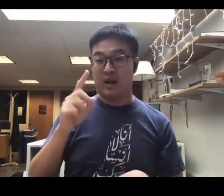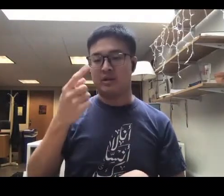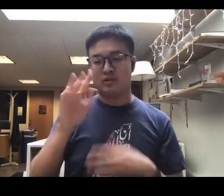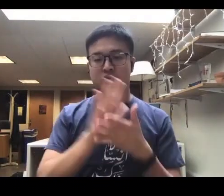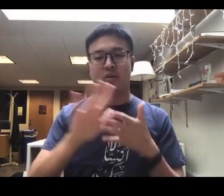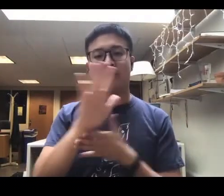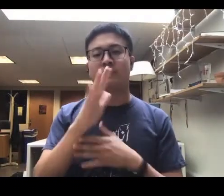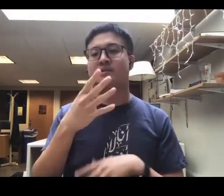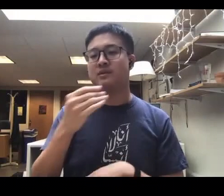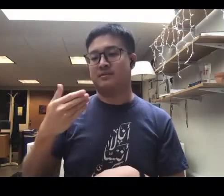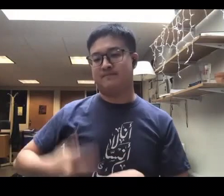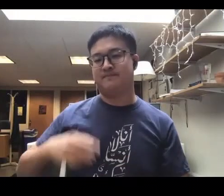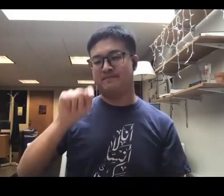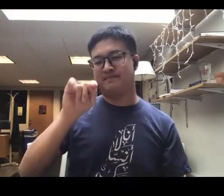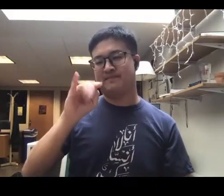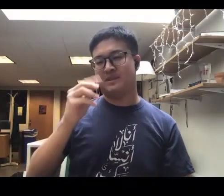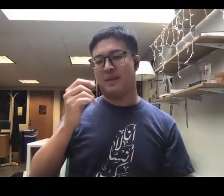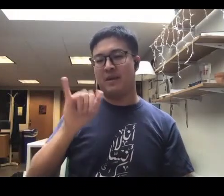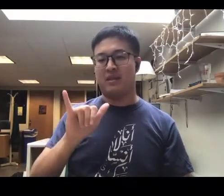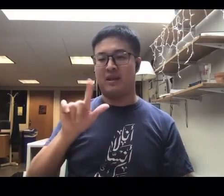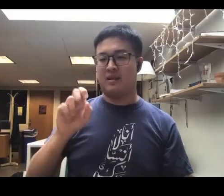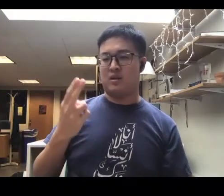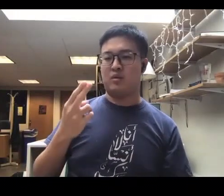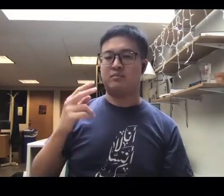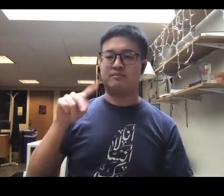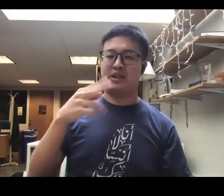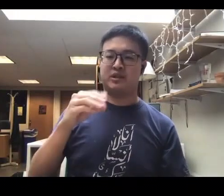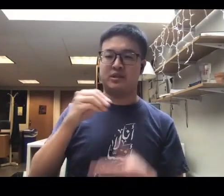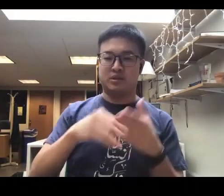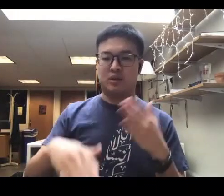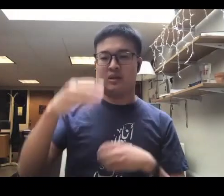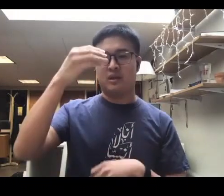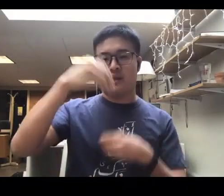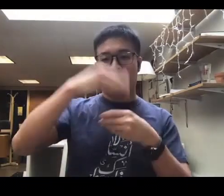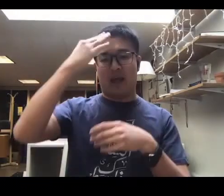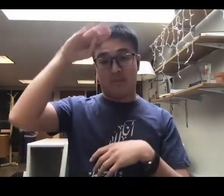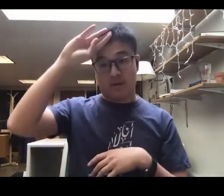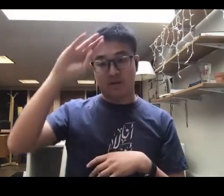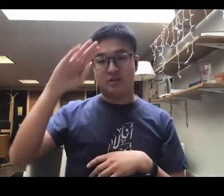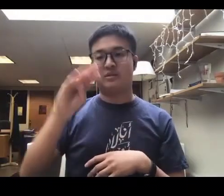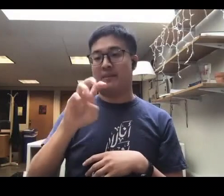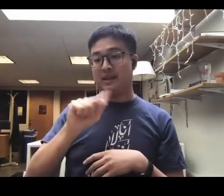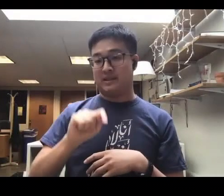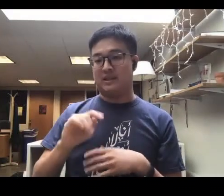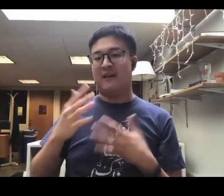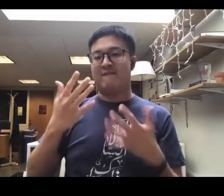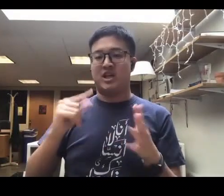Lo, a PhD student in Anthropology at MIT and a graduate of the MASS program.